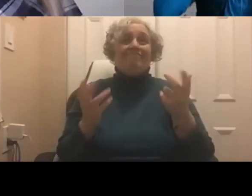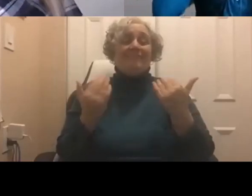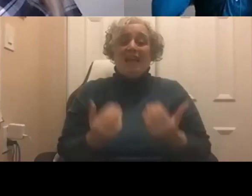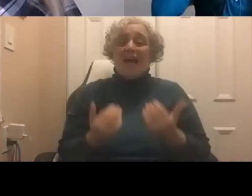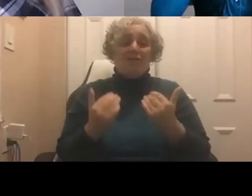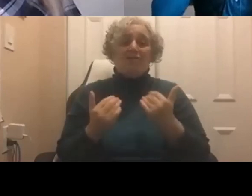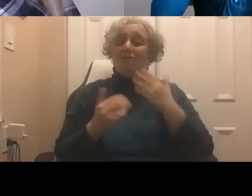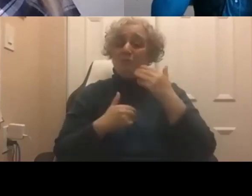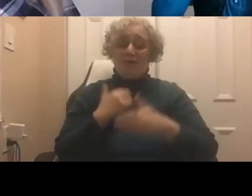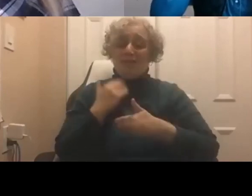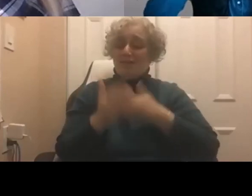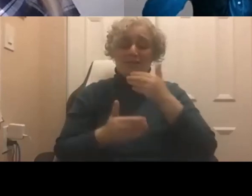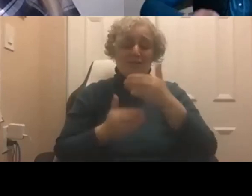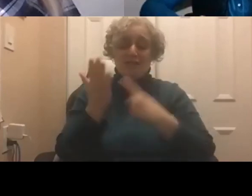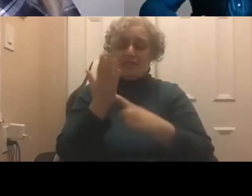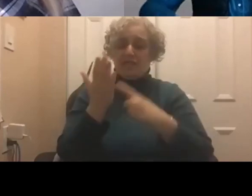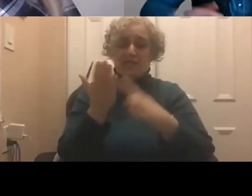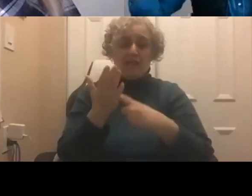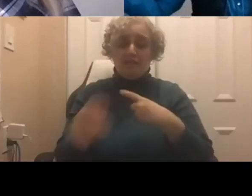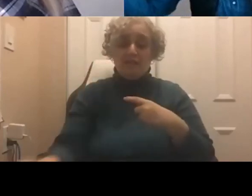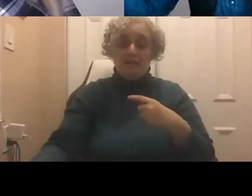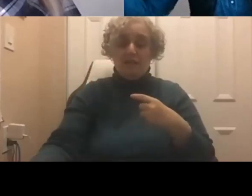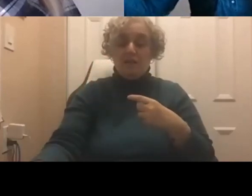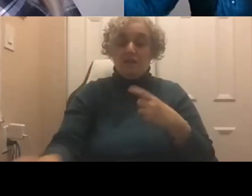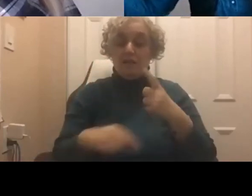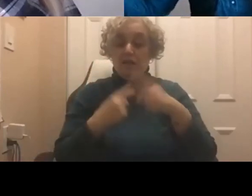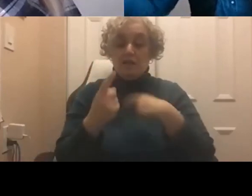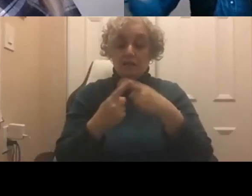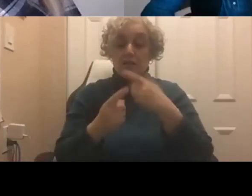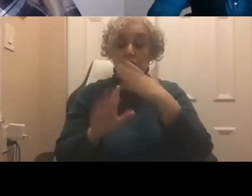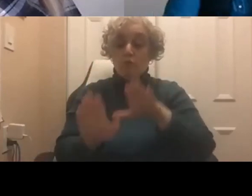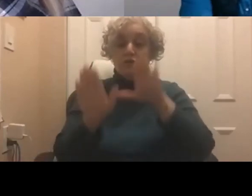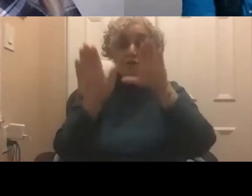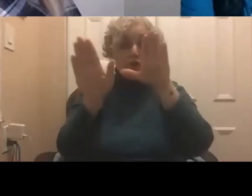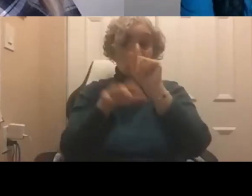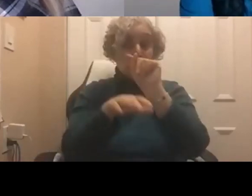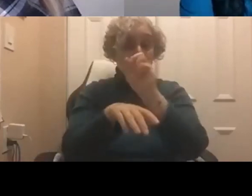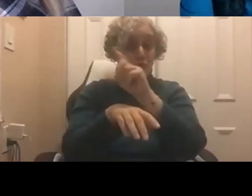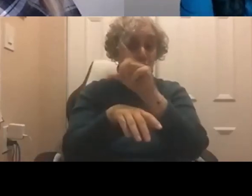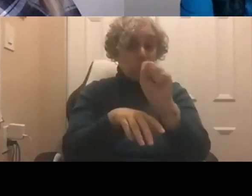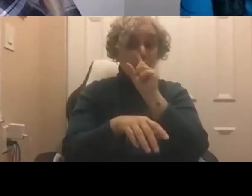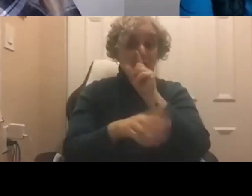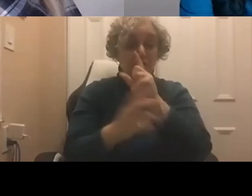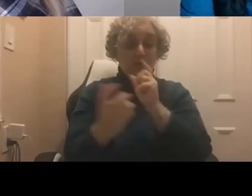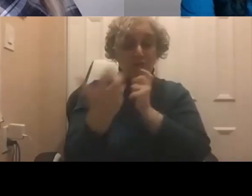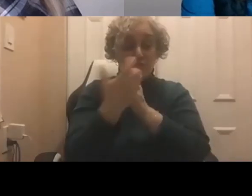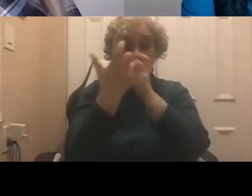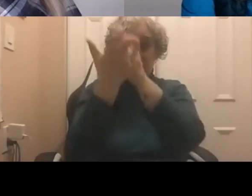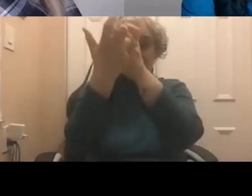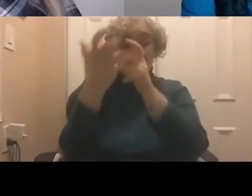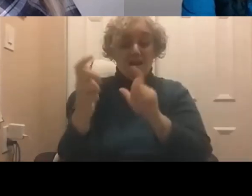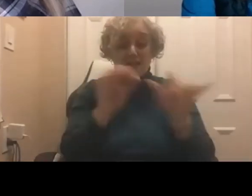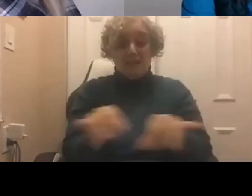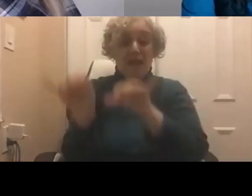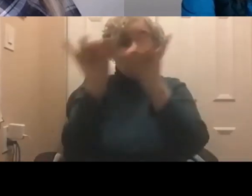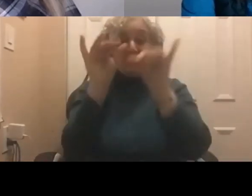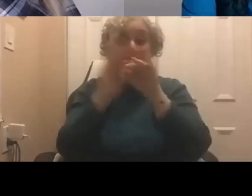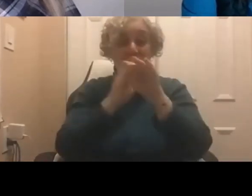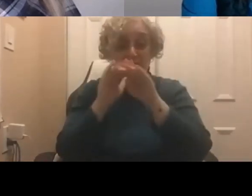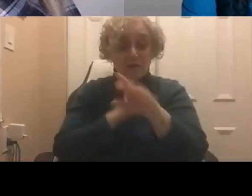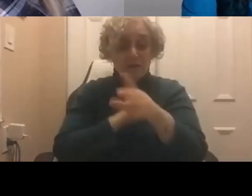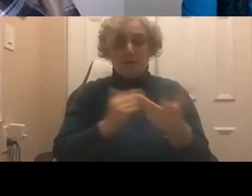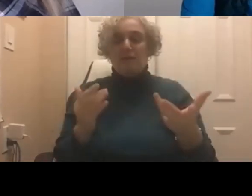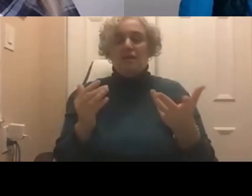we can start to talk about, well, yeah, there may be these great tools out there, but have those even met the basic standards of accessibility? And what do they